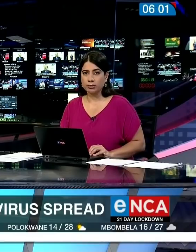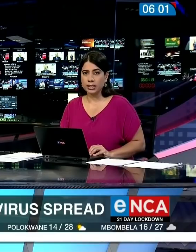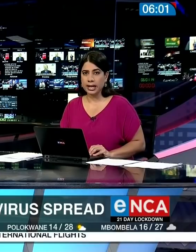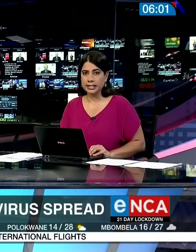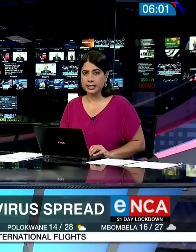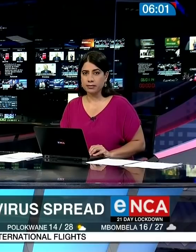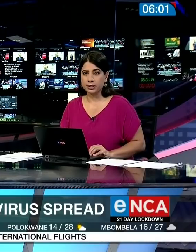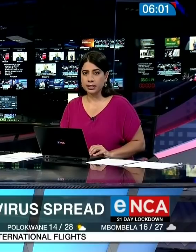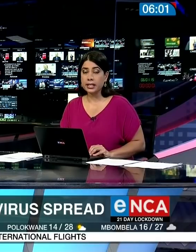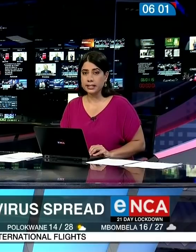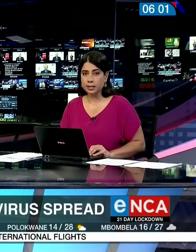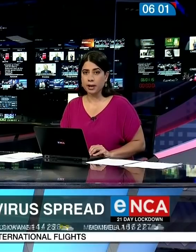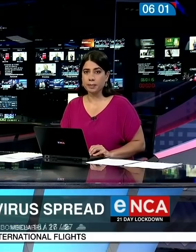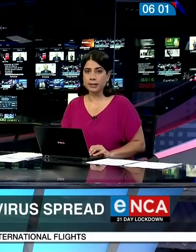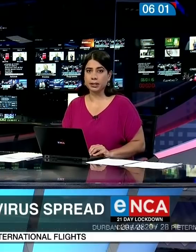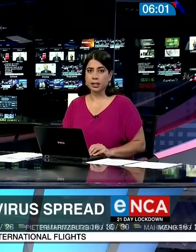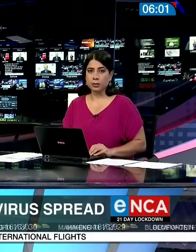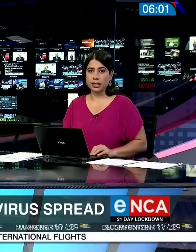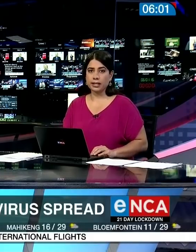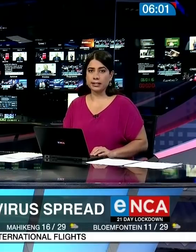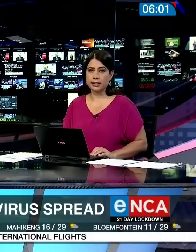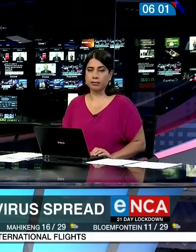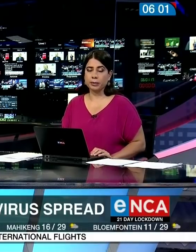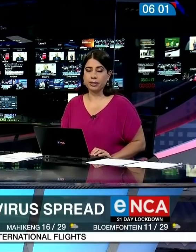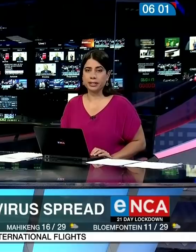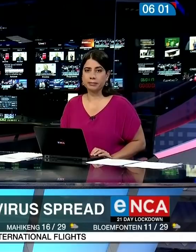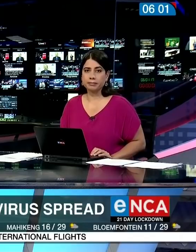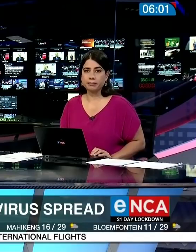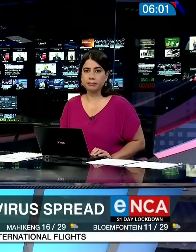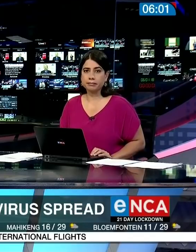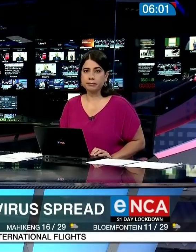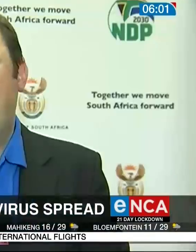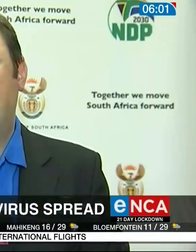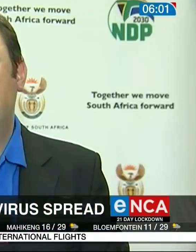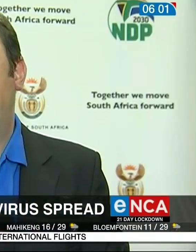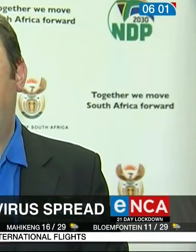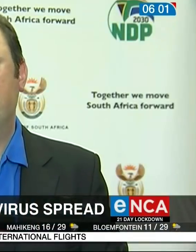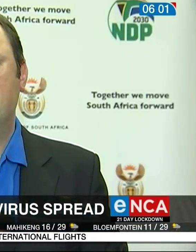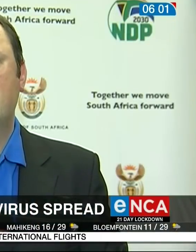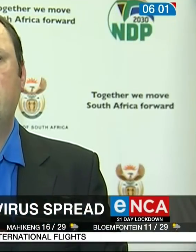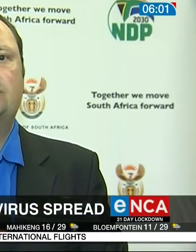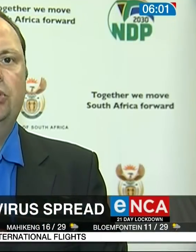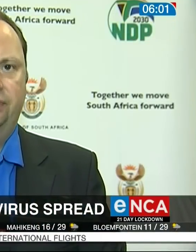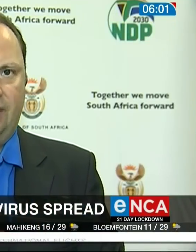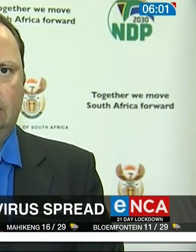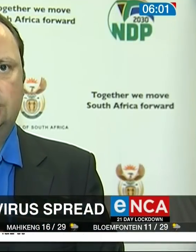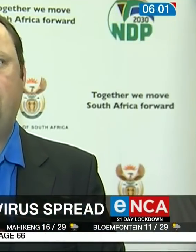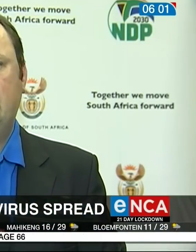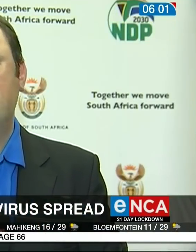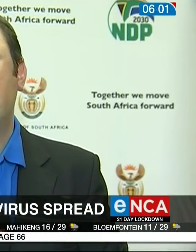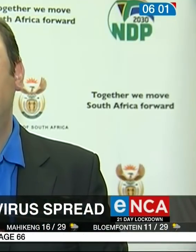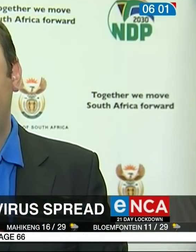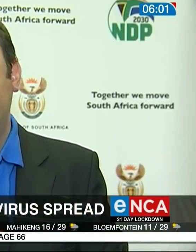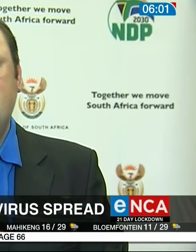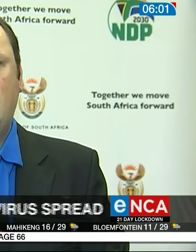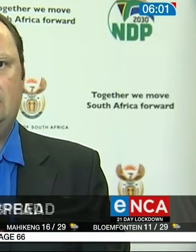,187. ENCA's Barry Bateman was at the latest government briefing. Access to accurate data has proved vital to